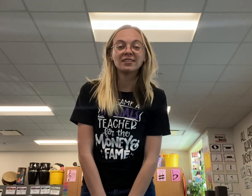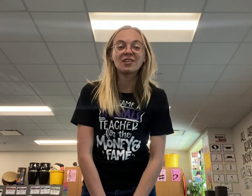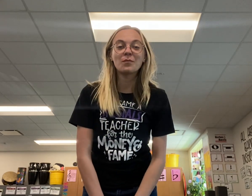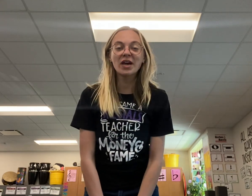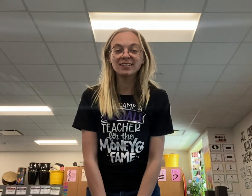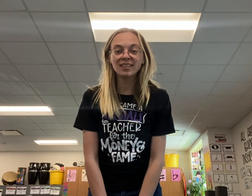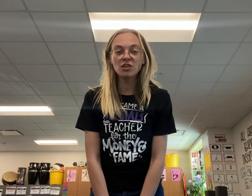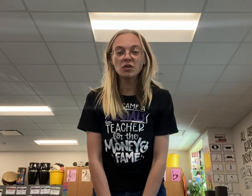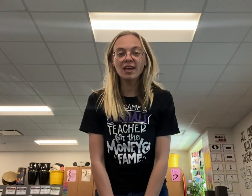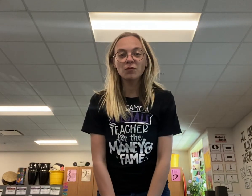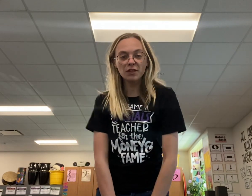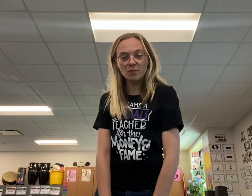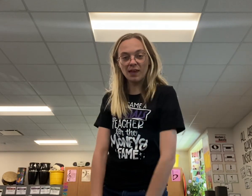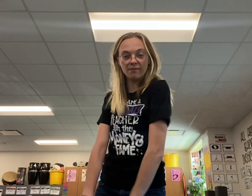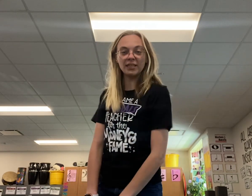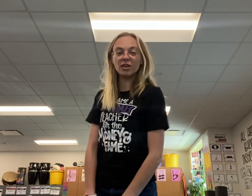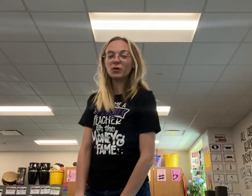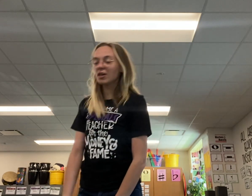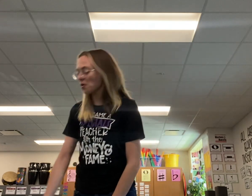the best that you can with me. Here we go.